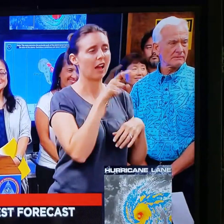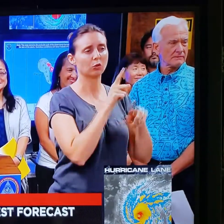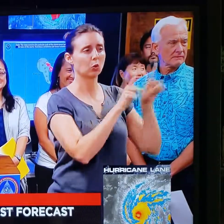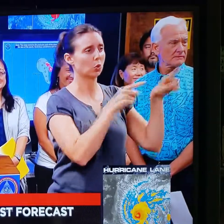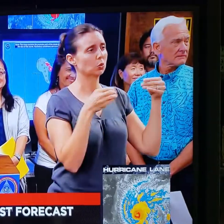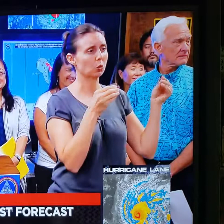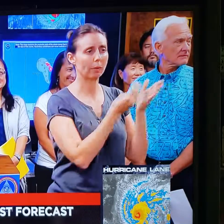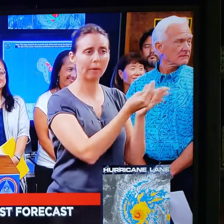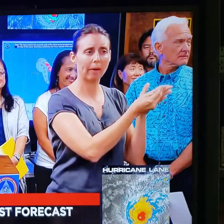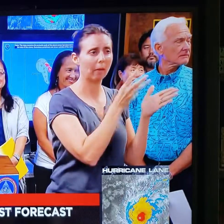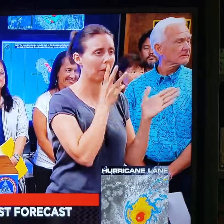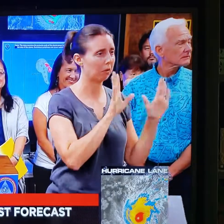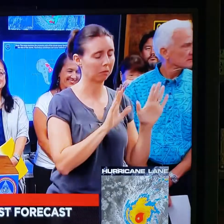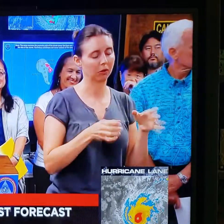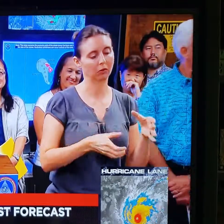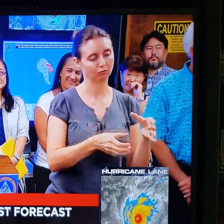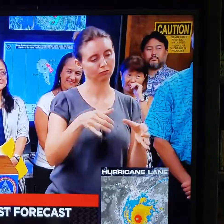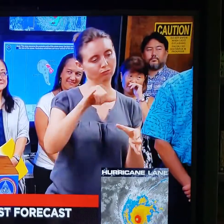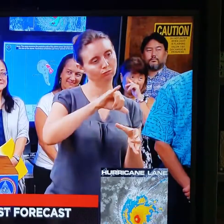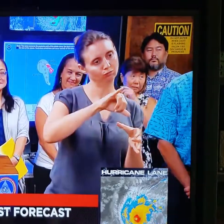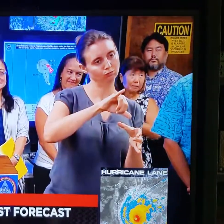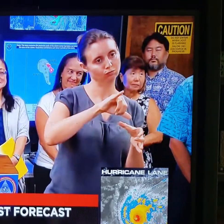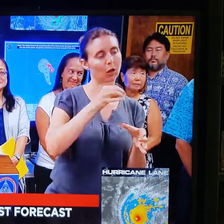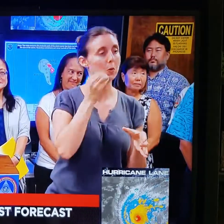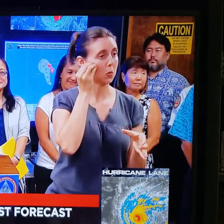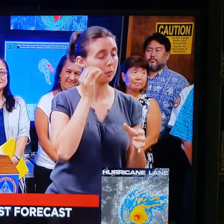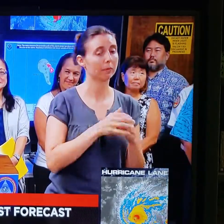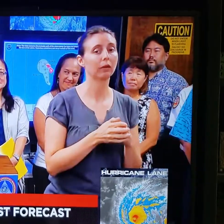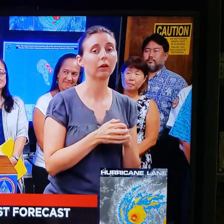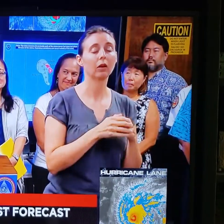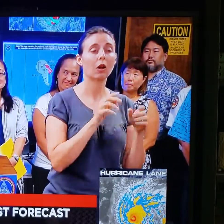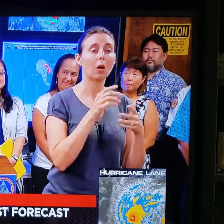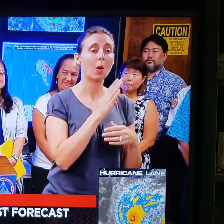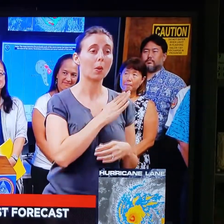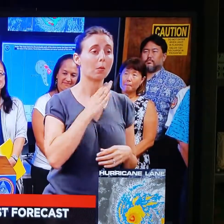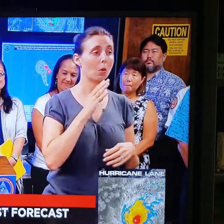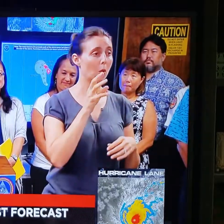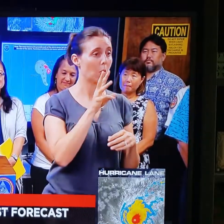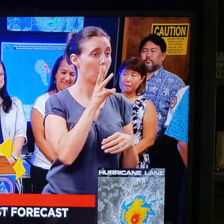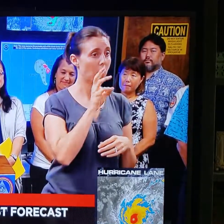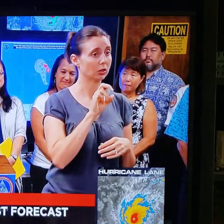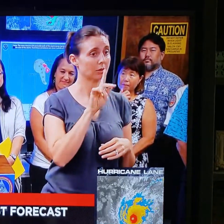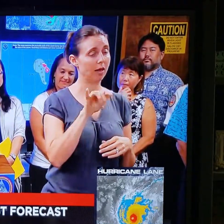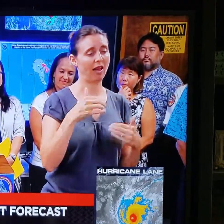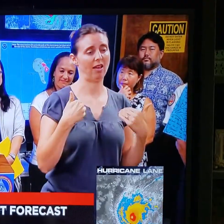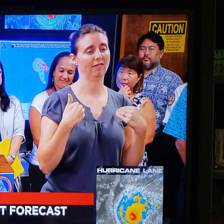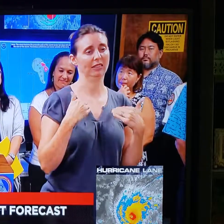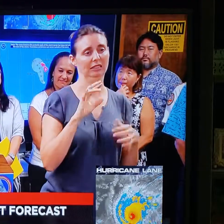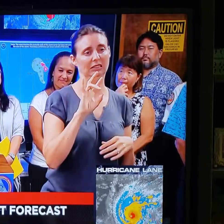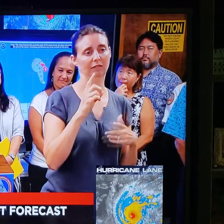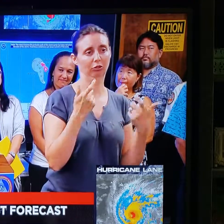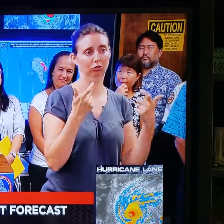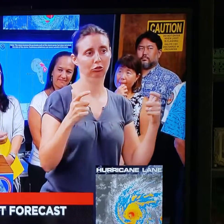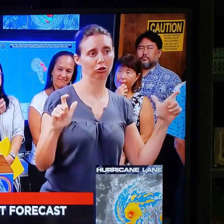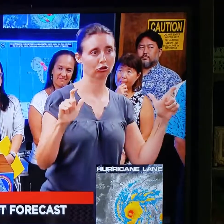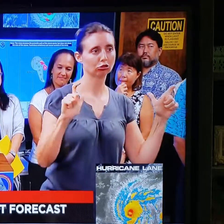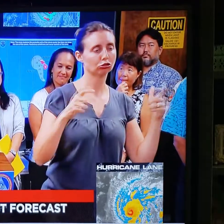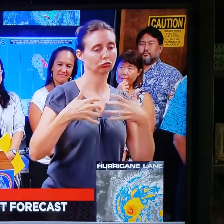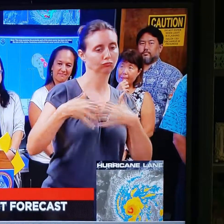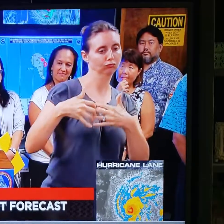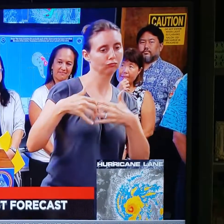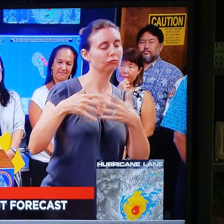stores. Right now for Board of Water Supply, we have about seven large generators to power up some